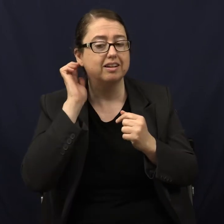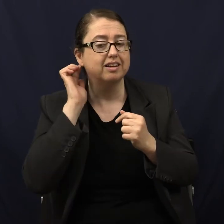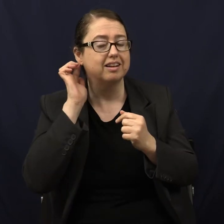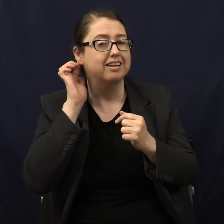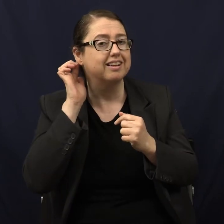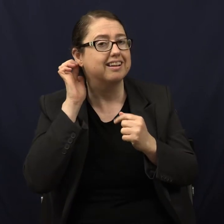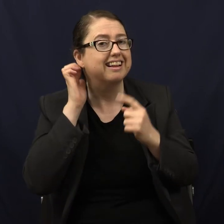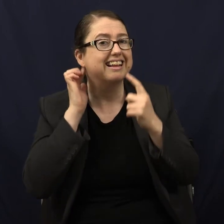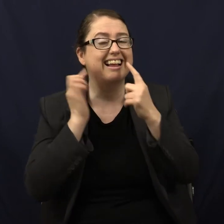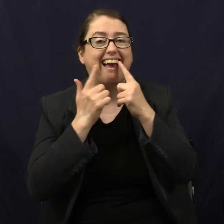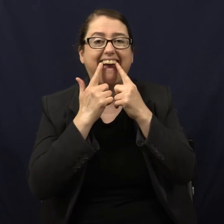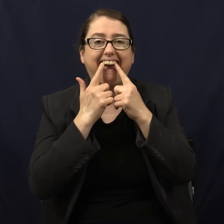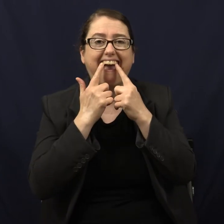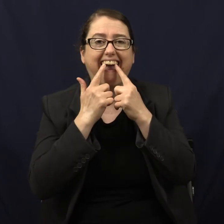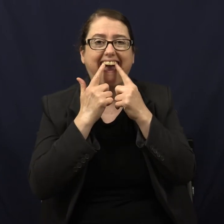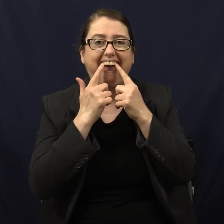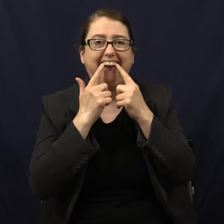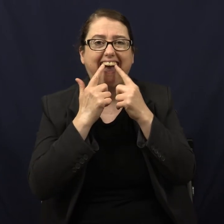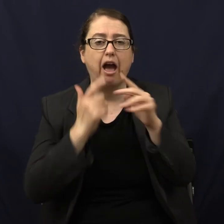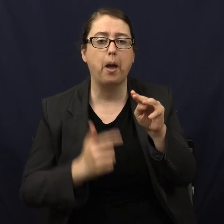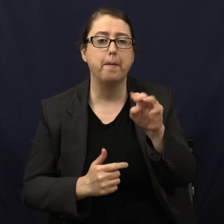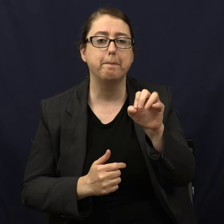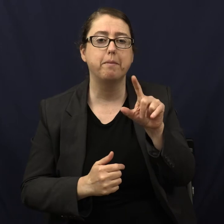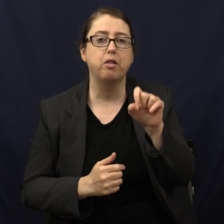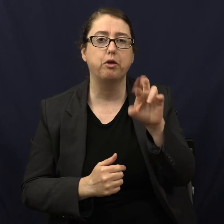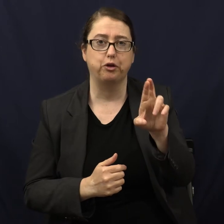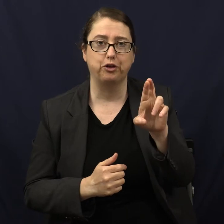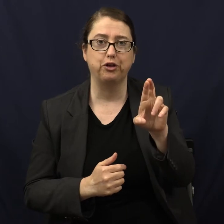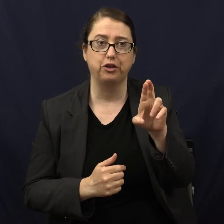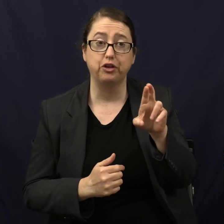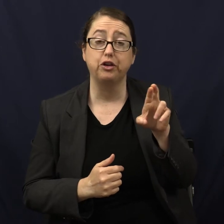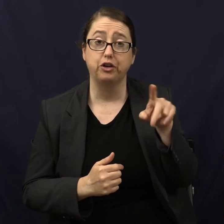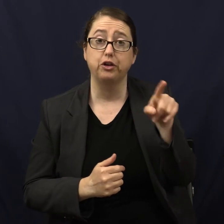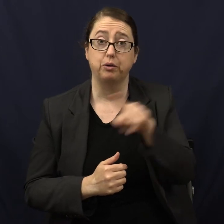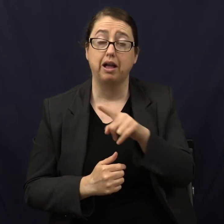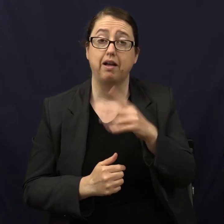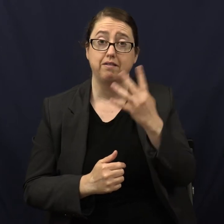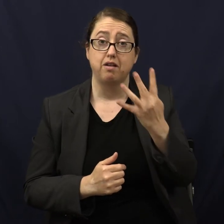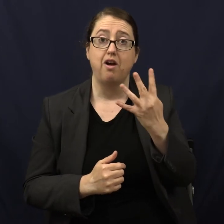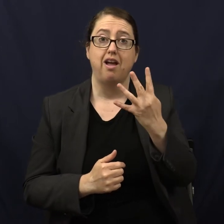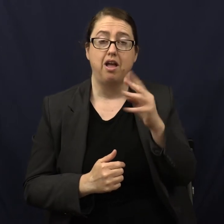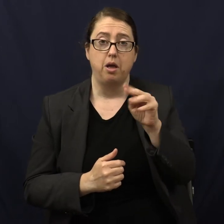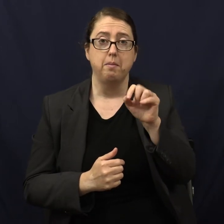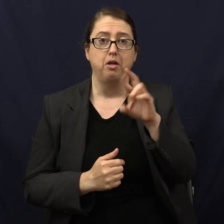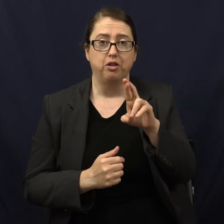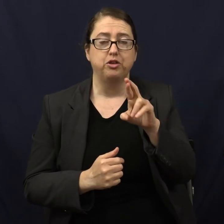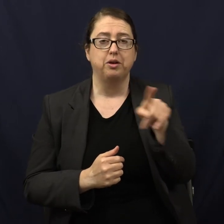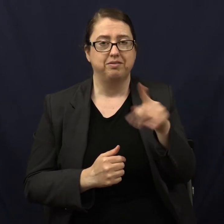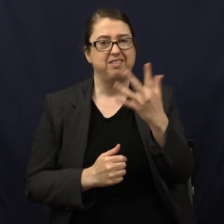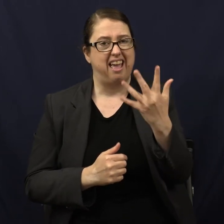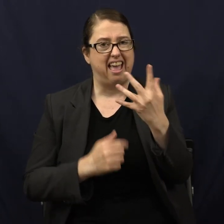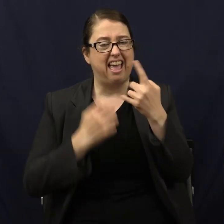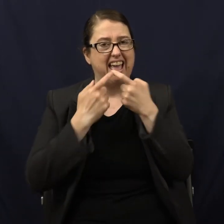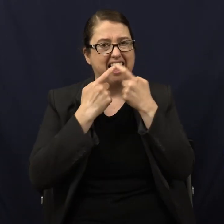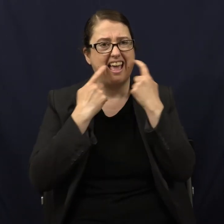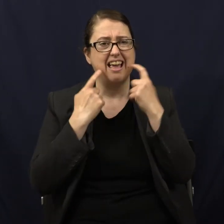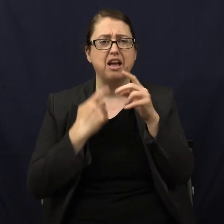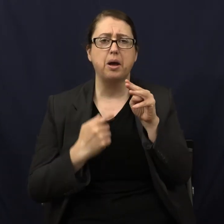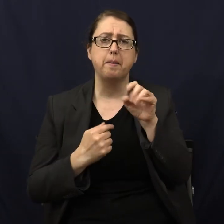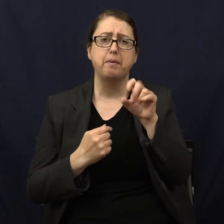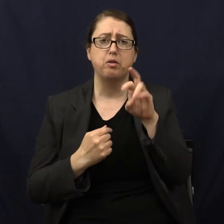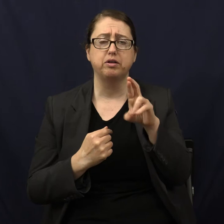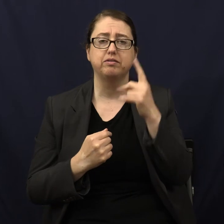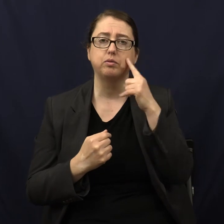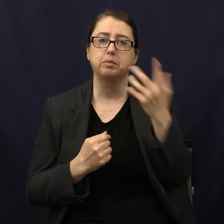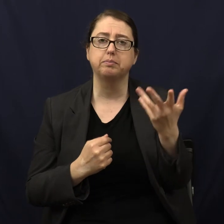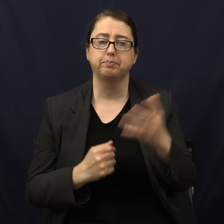The molar. Who said that? That's right. You have four rows of molars. If you count the premolars, five rows. What's a molar for?